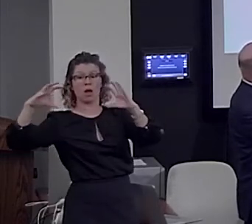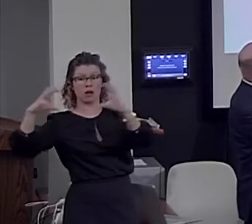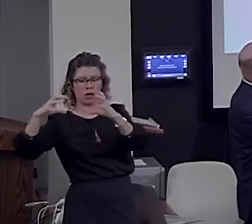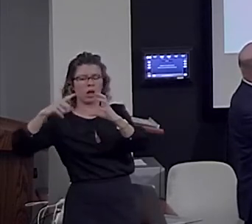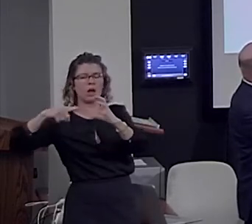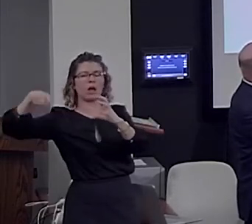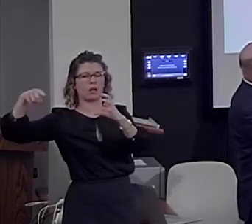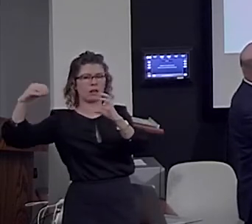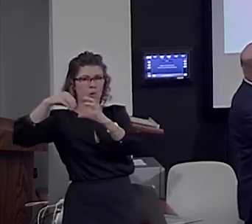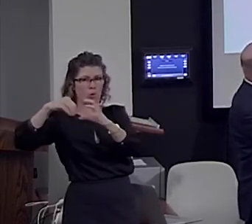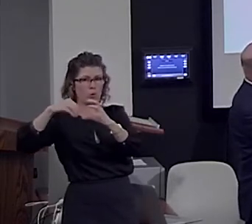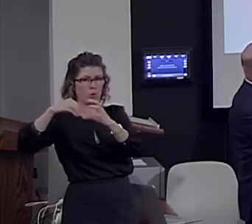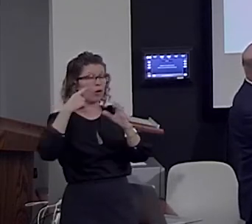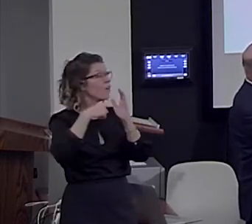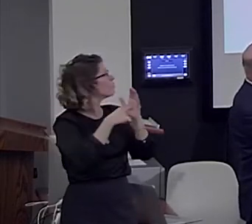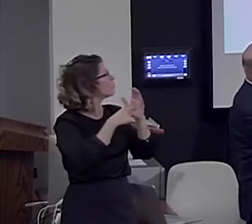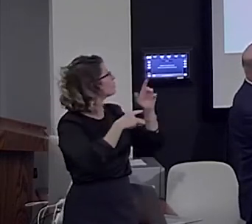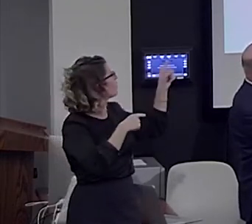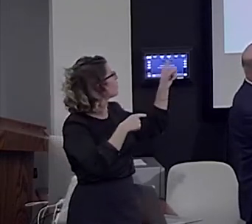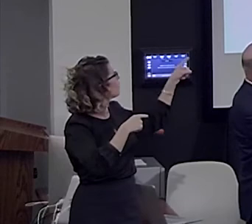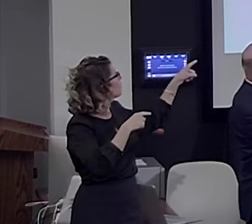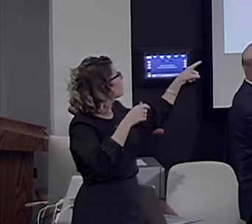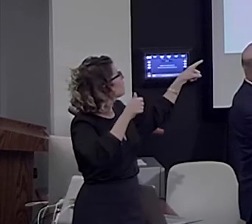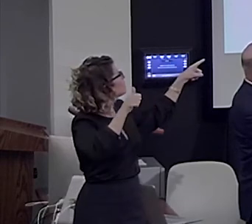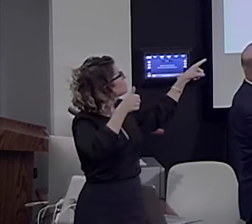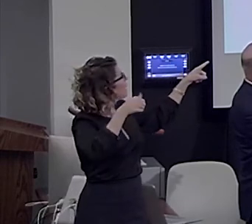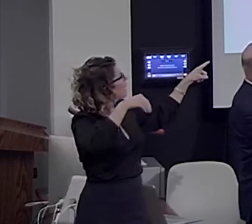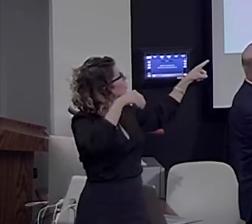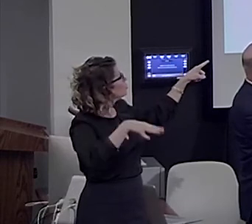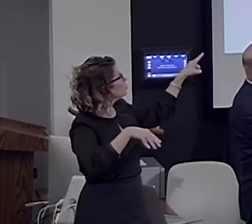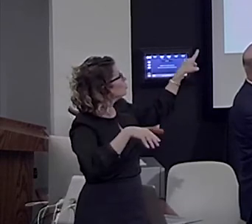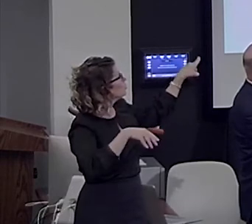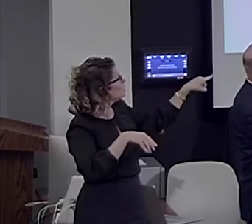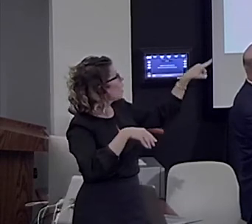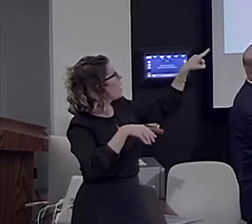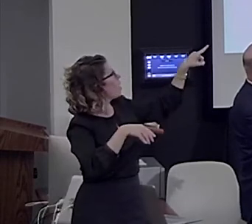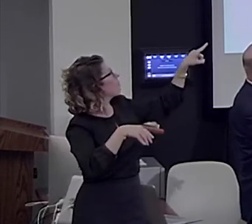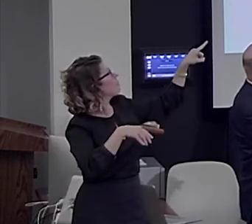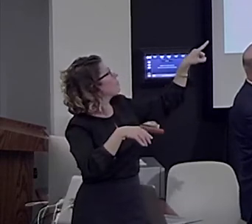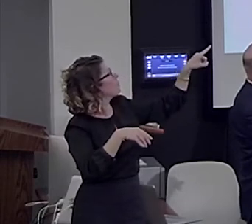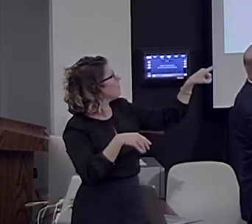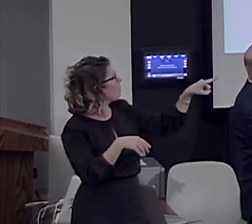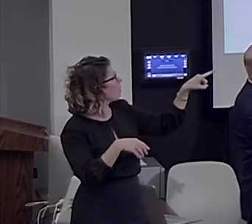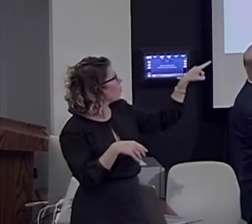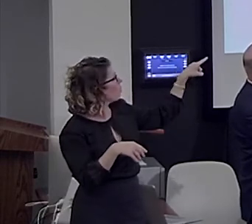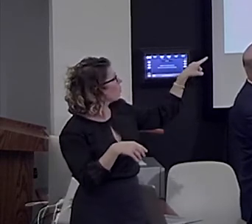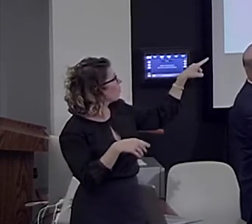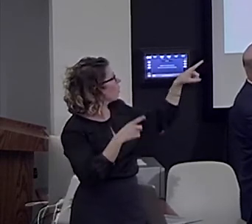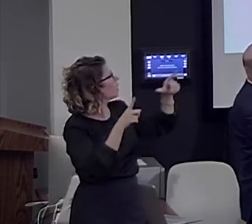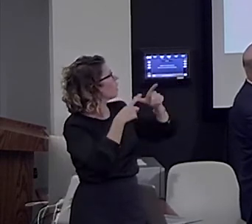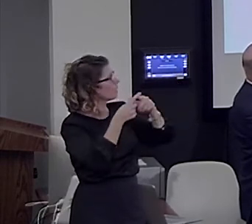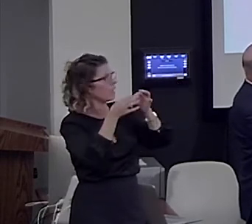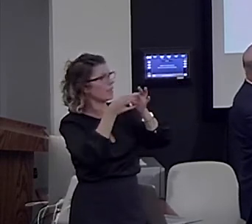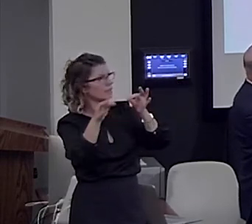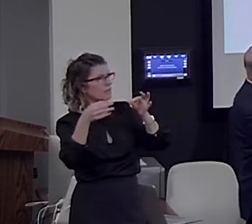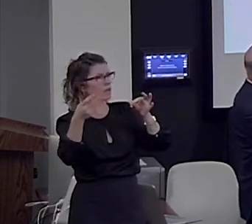Here's an example. Ten students. You see the activation rising, and then it falls. And then, of course, the sentence continues.